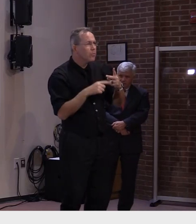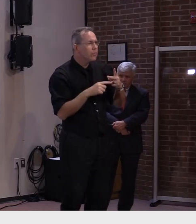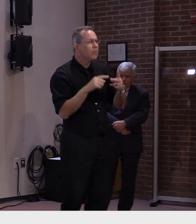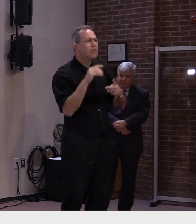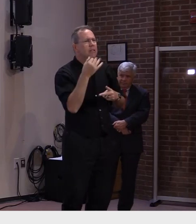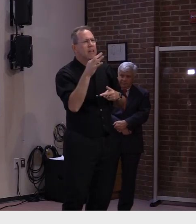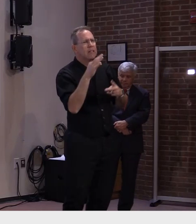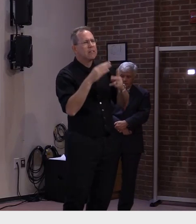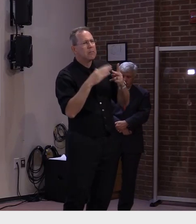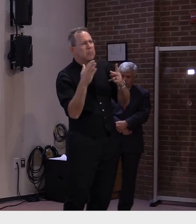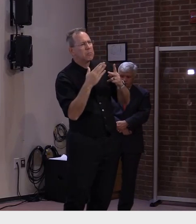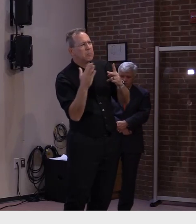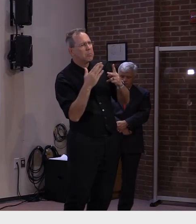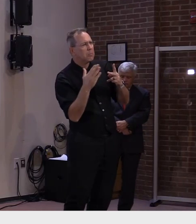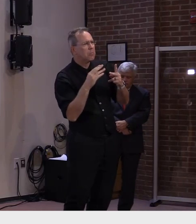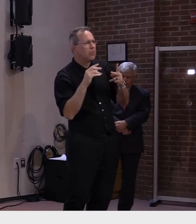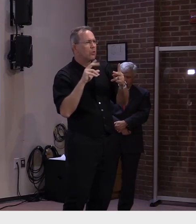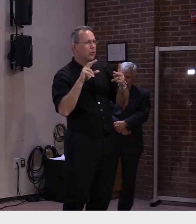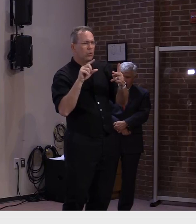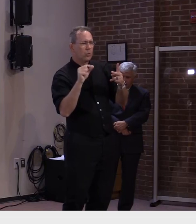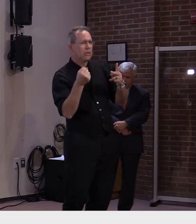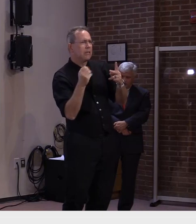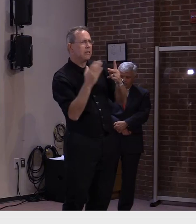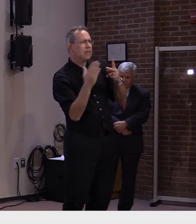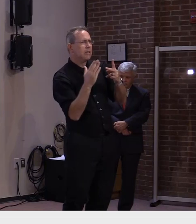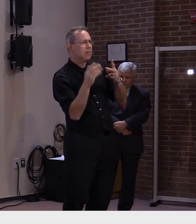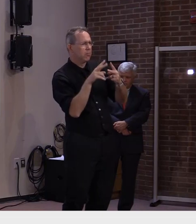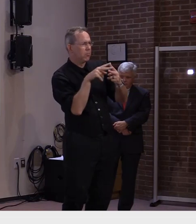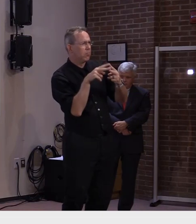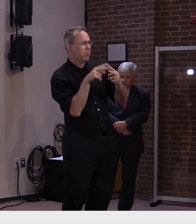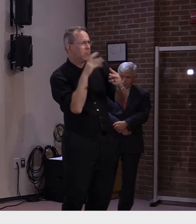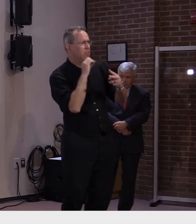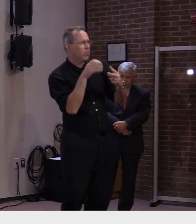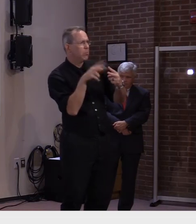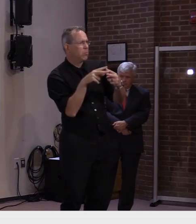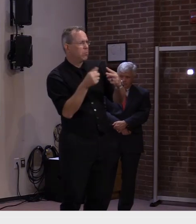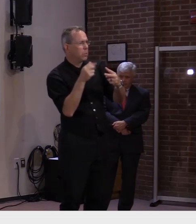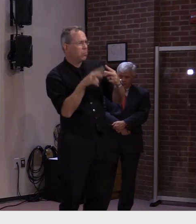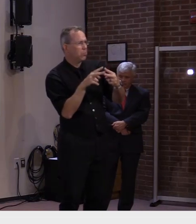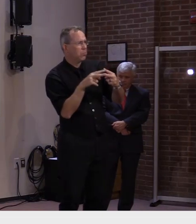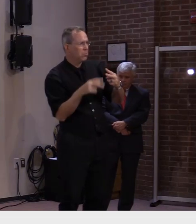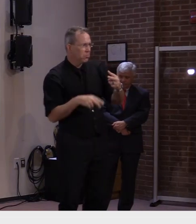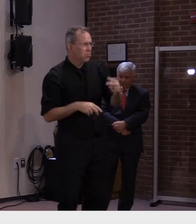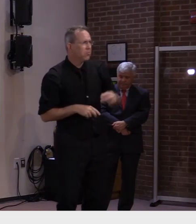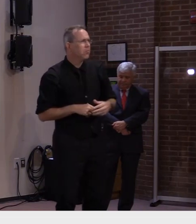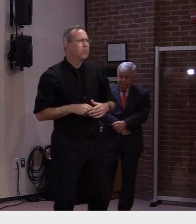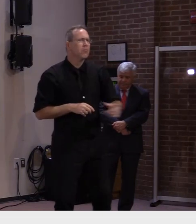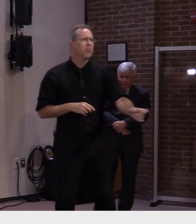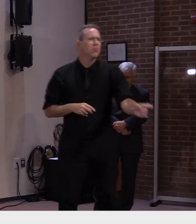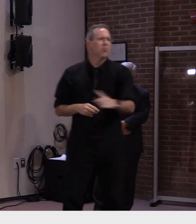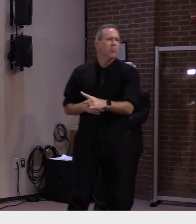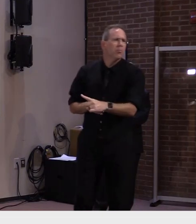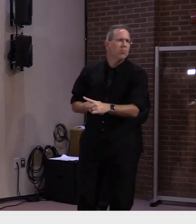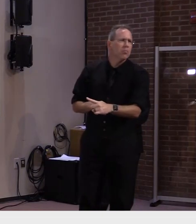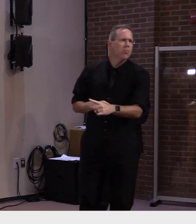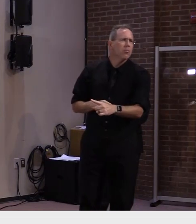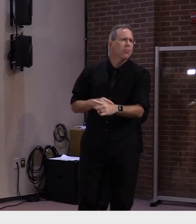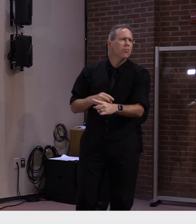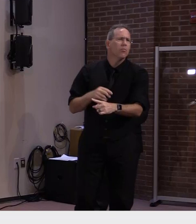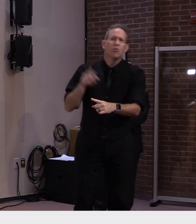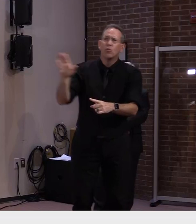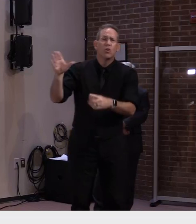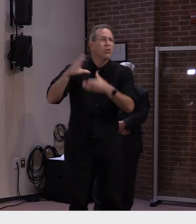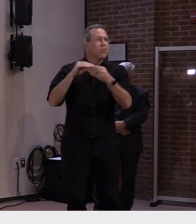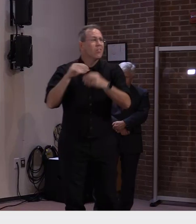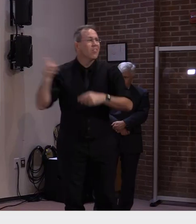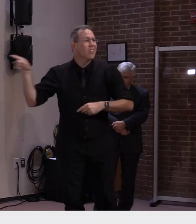for next week, certainly. Okay. Thank you. While you're at the podium, in your presentation, you said we